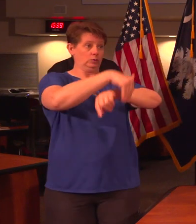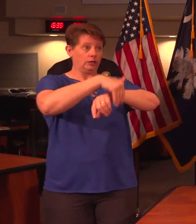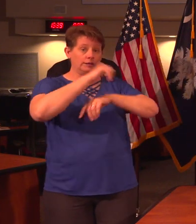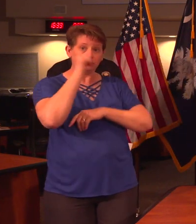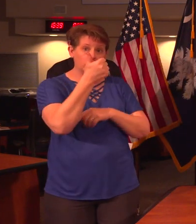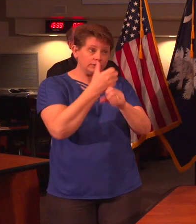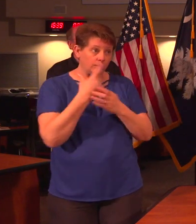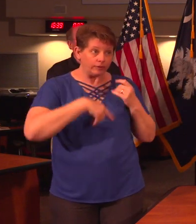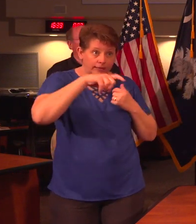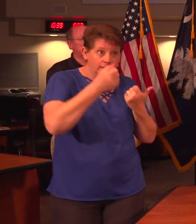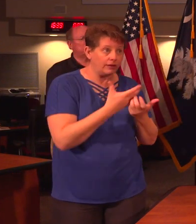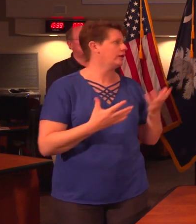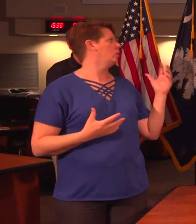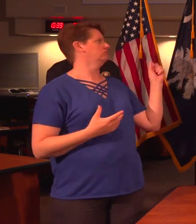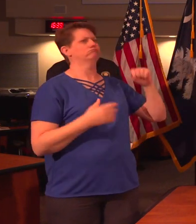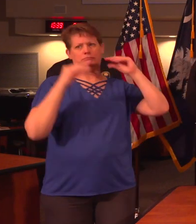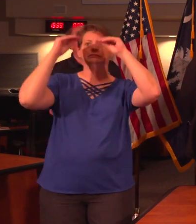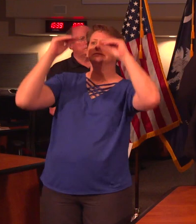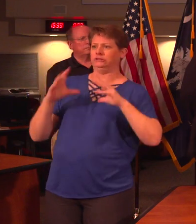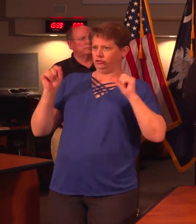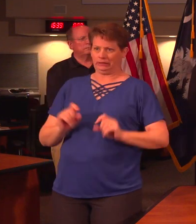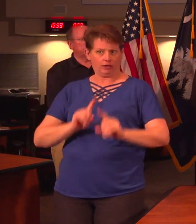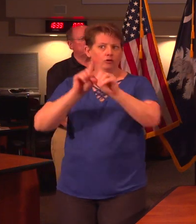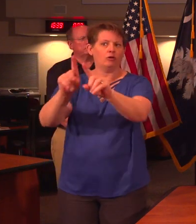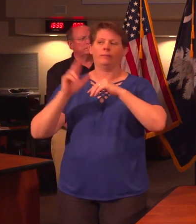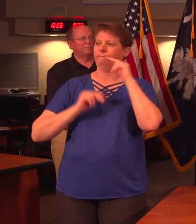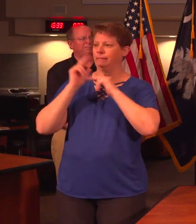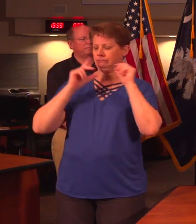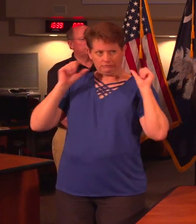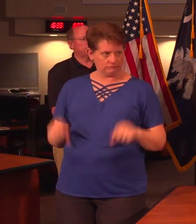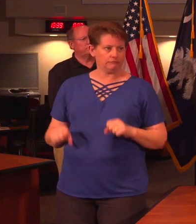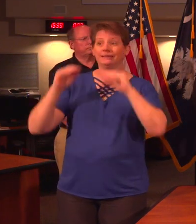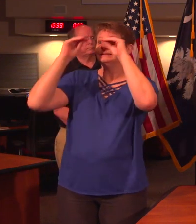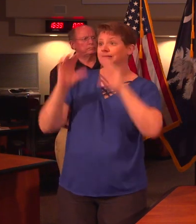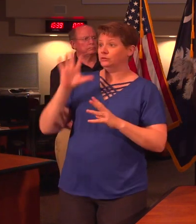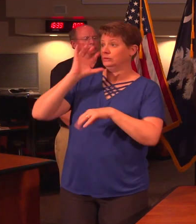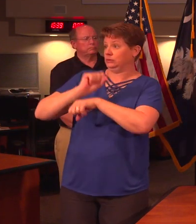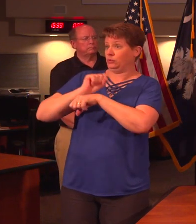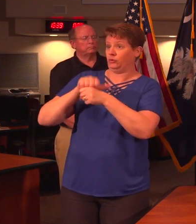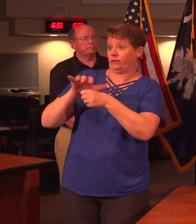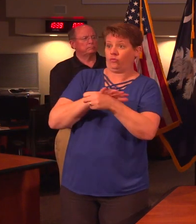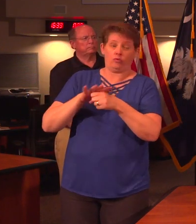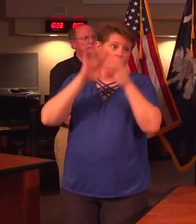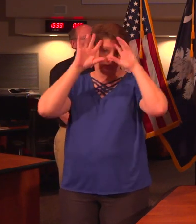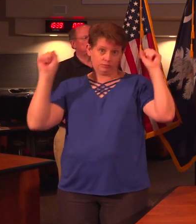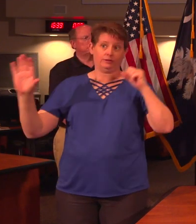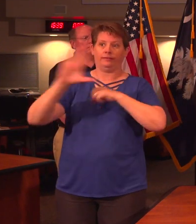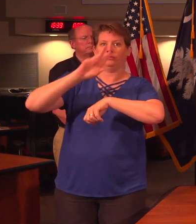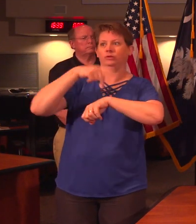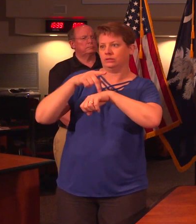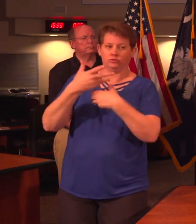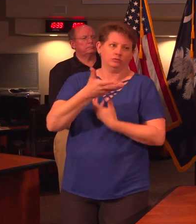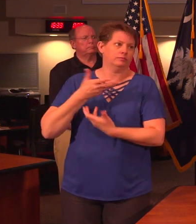the schools to get any supplies they might need or anything like that? Yes, they may. Teachers may go to the building. They'll need to work with their local superintendent and their principal.